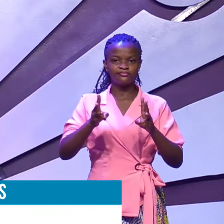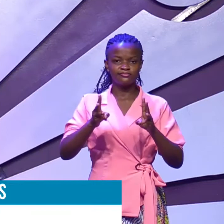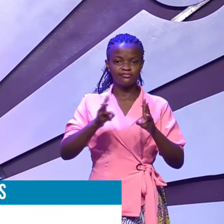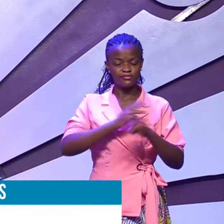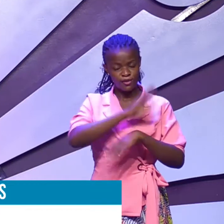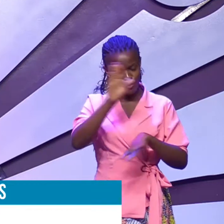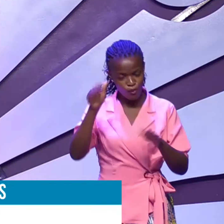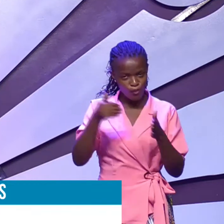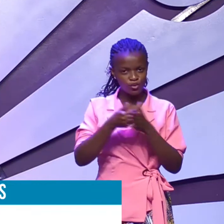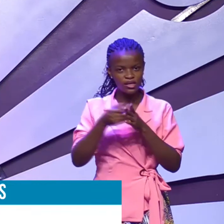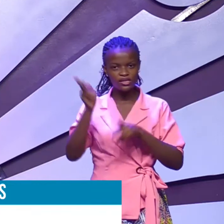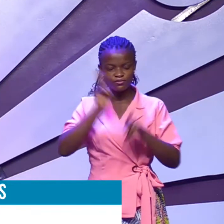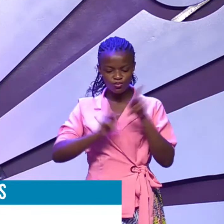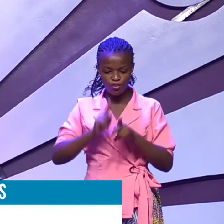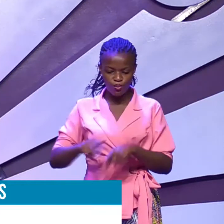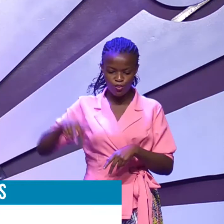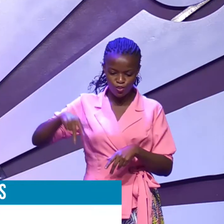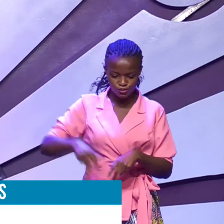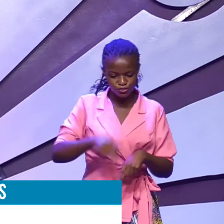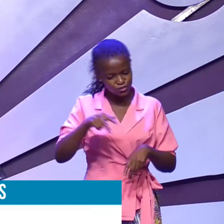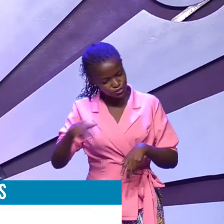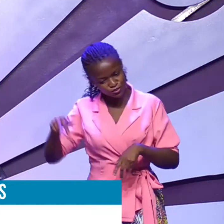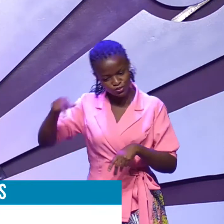every person walking on the face of the earth,